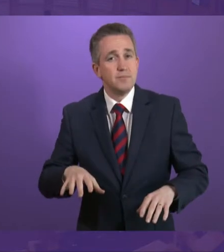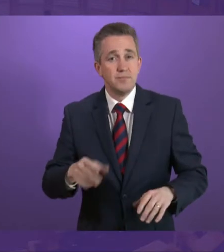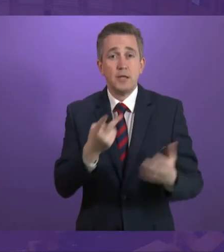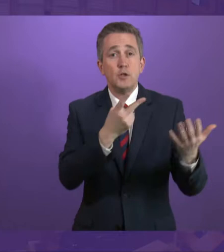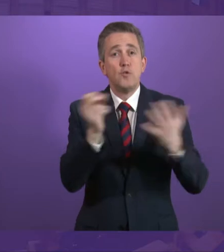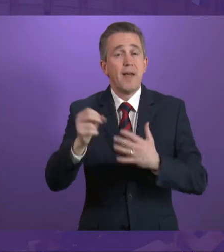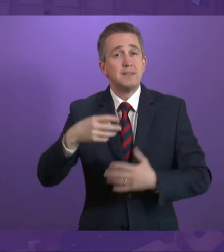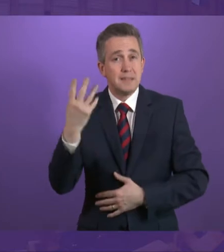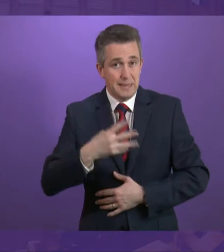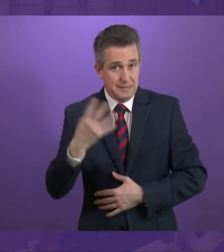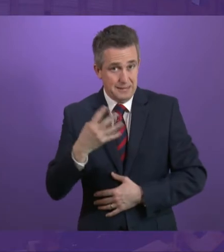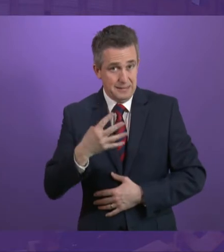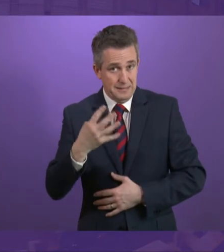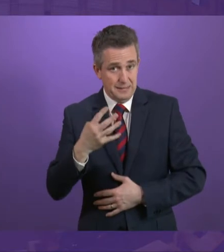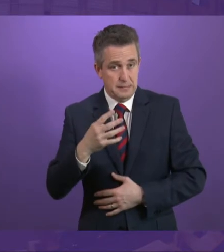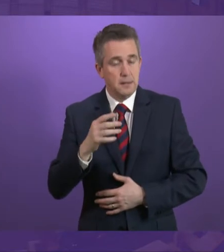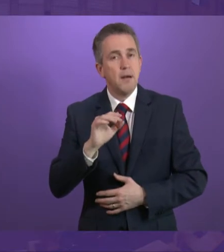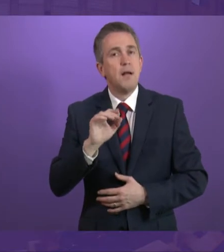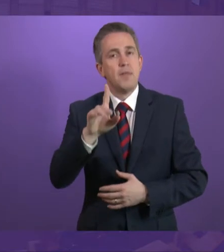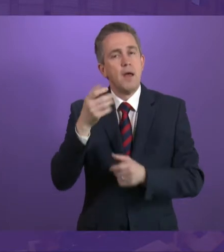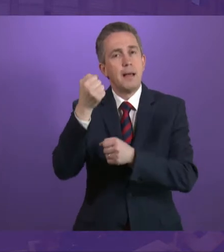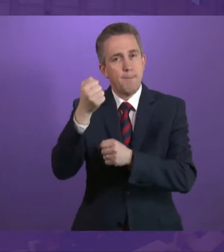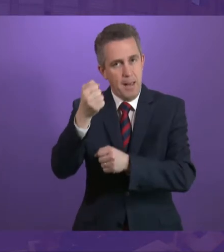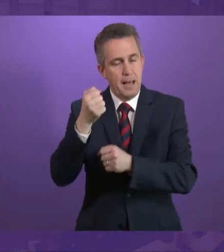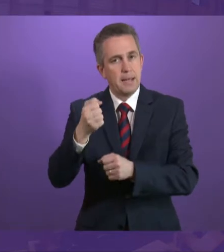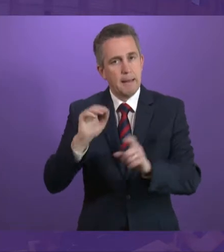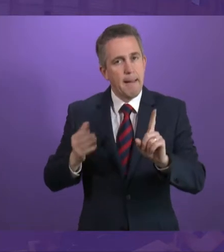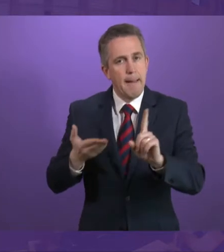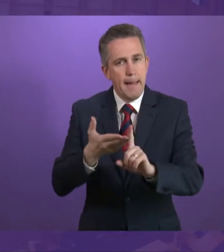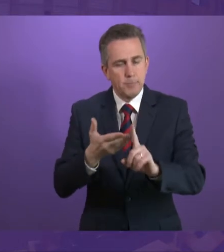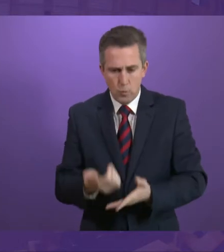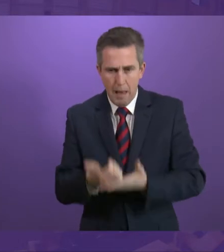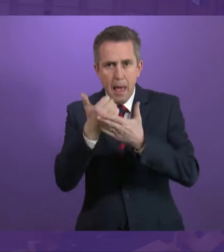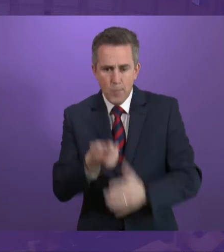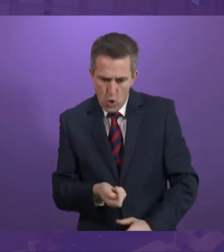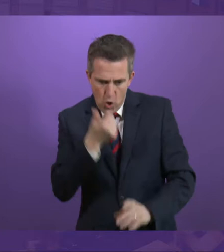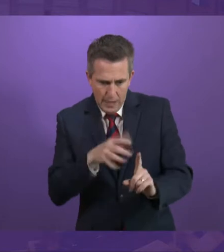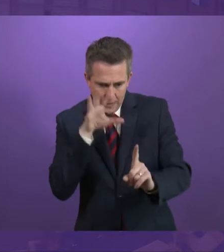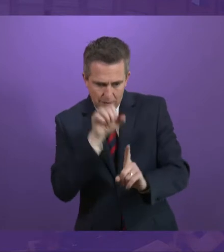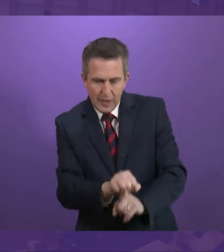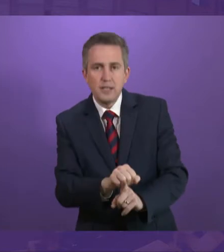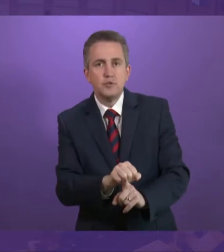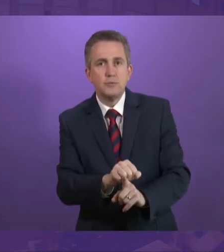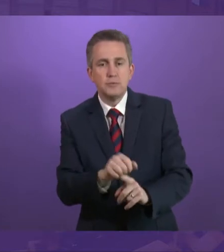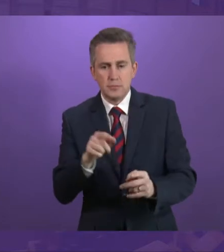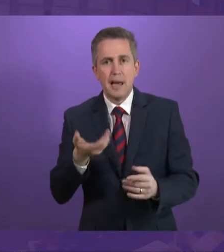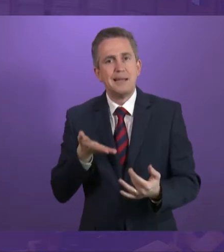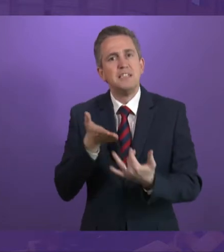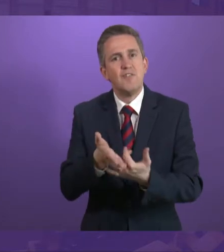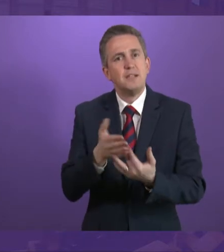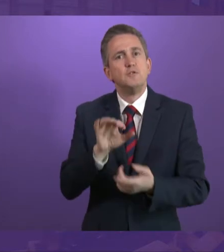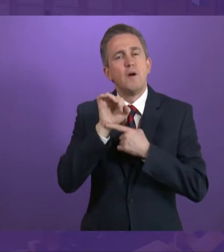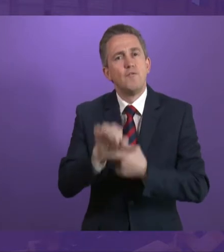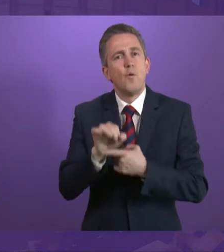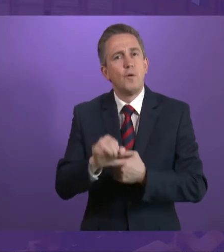Organization plans to draw attention to the importance of early identification and intervention for hearing loss.